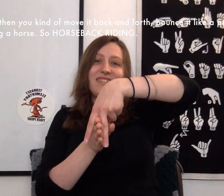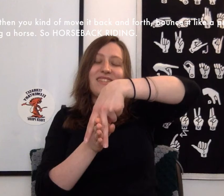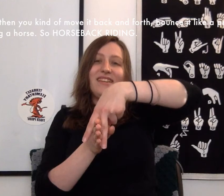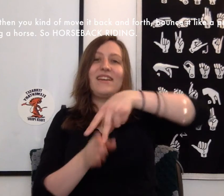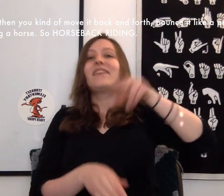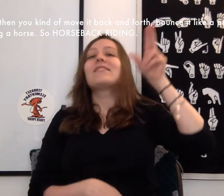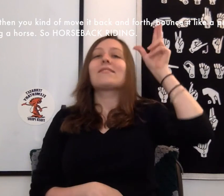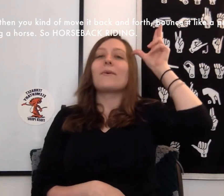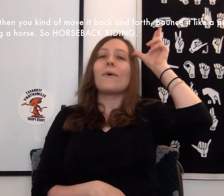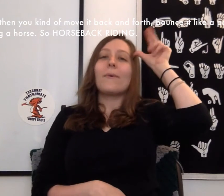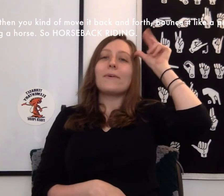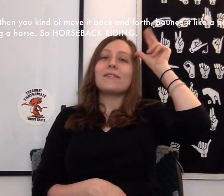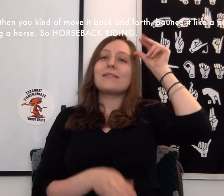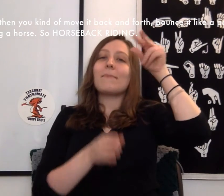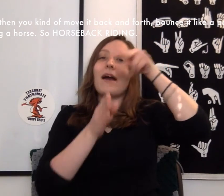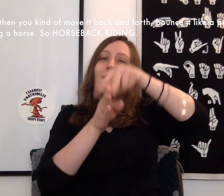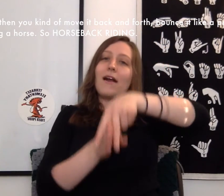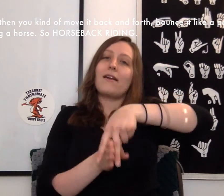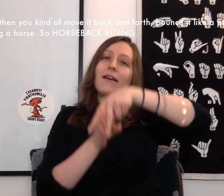So horse back riding.